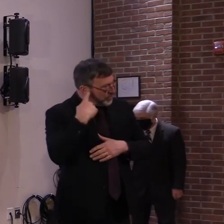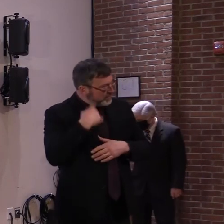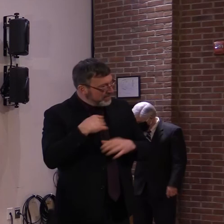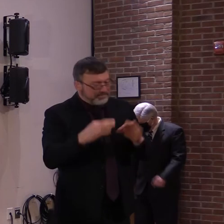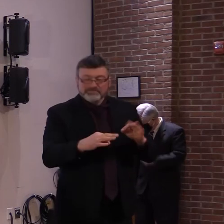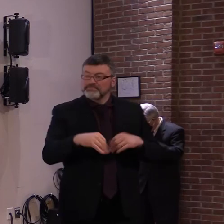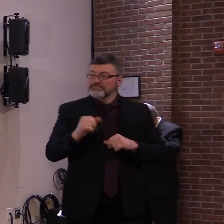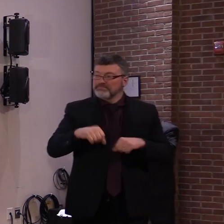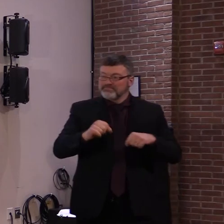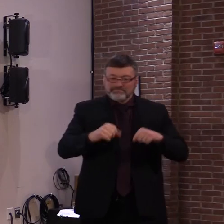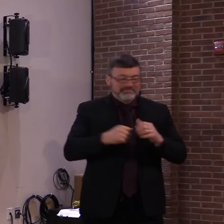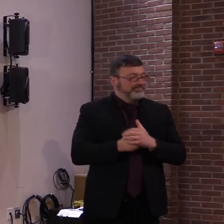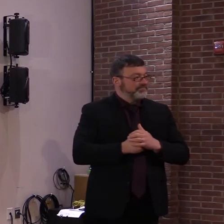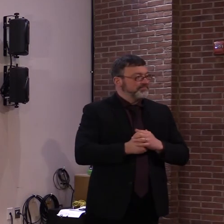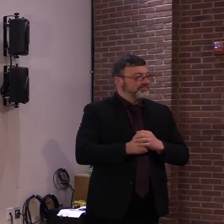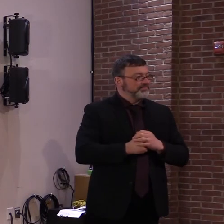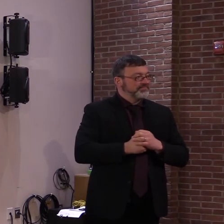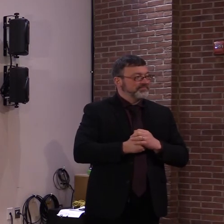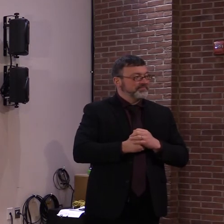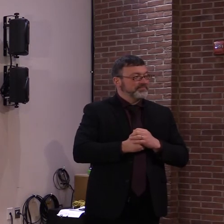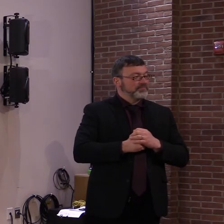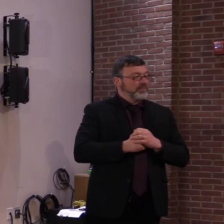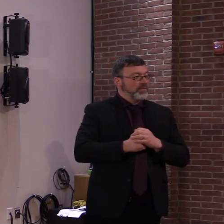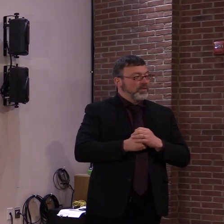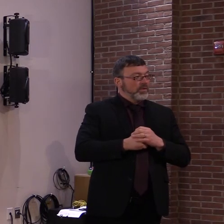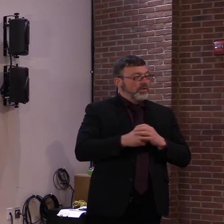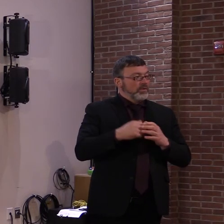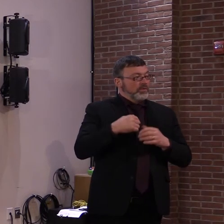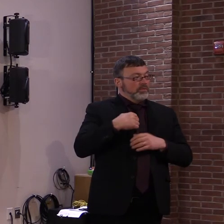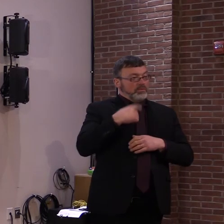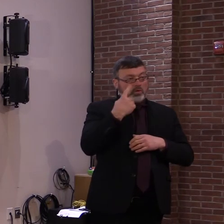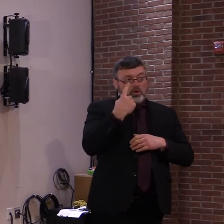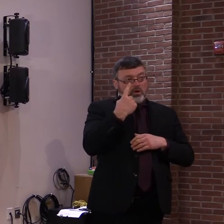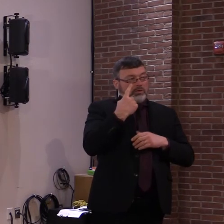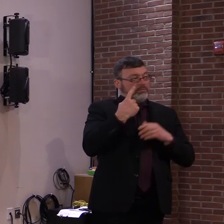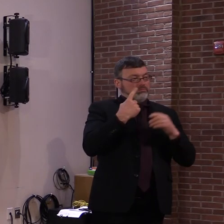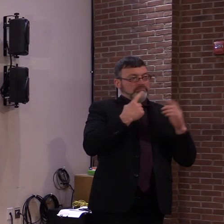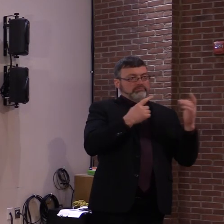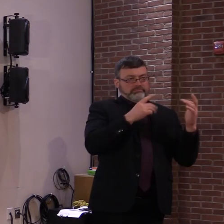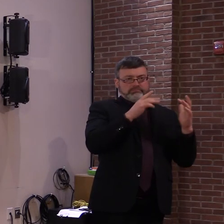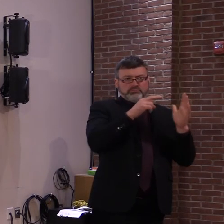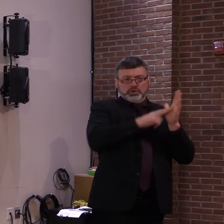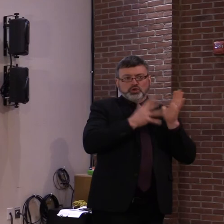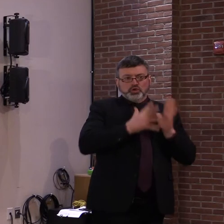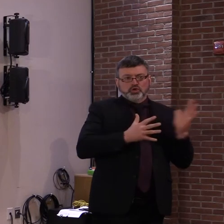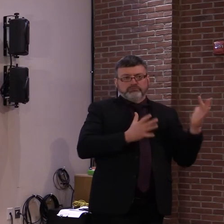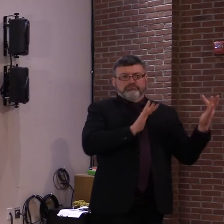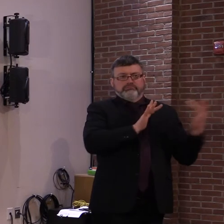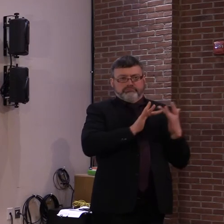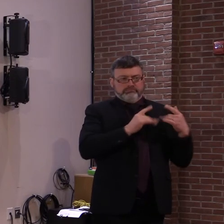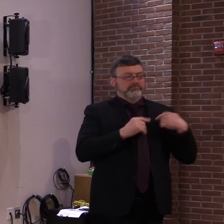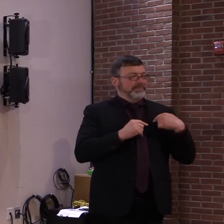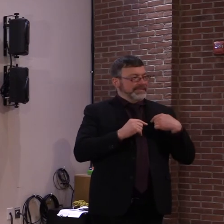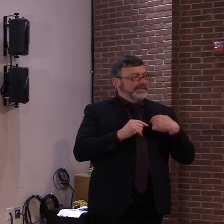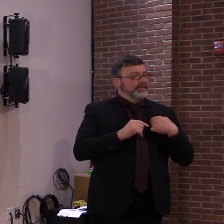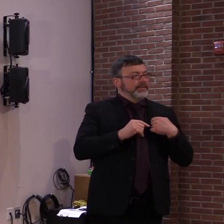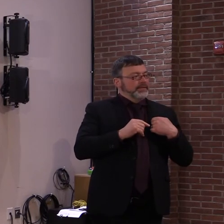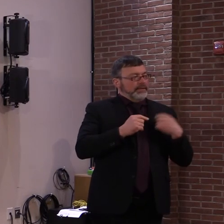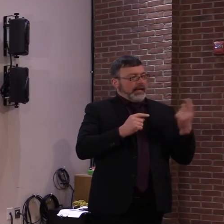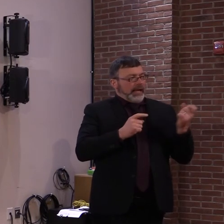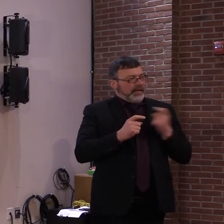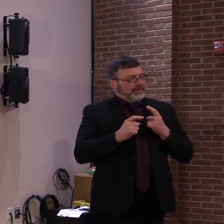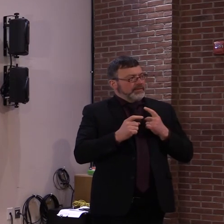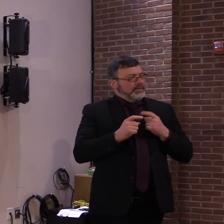Yes. Excellent. This is from a reader asking about the perception that the Pfizer vaccine might cause more reactions